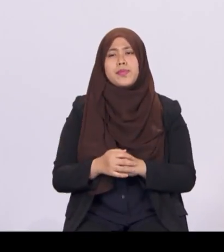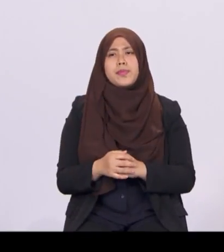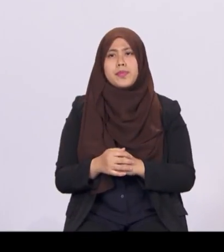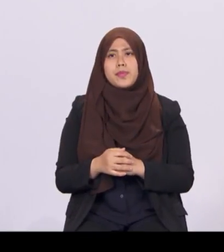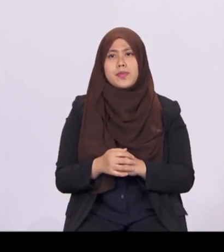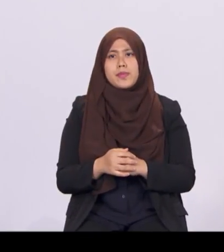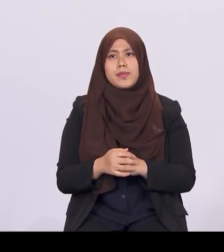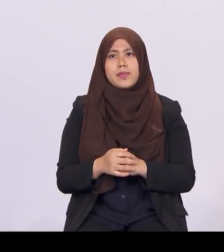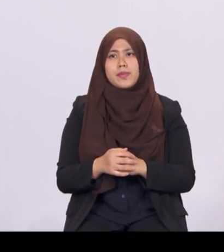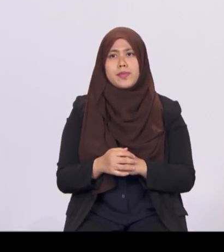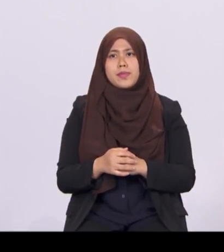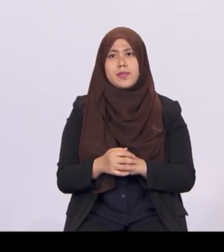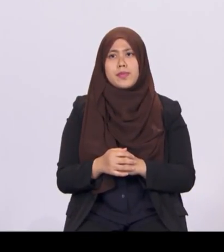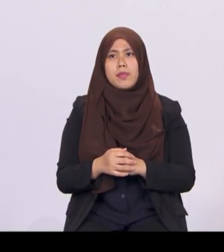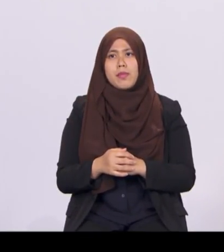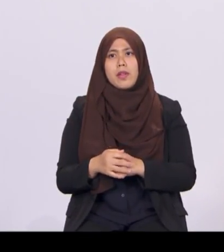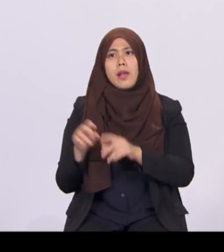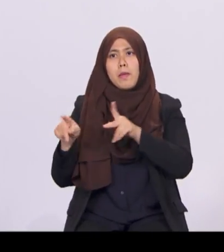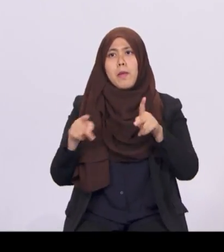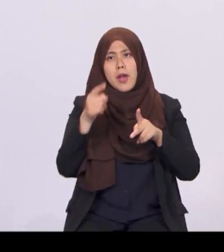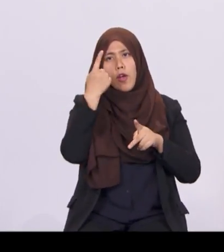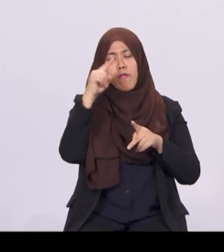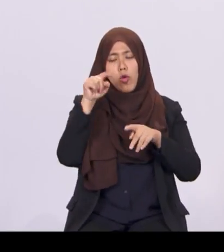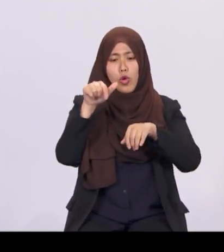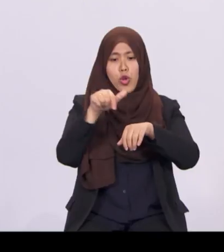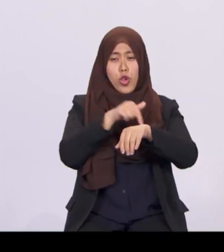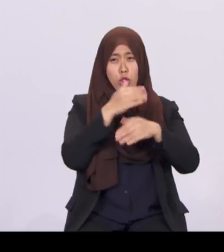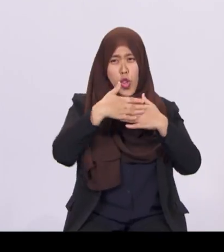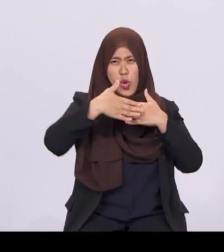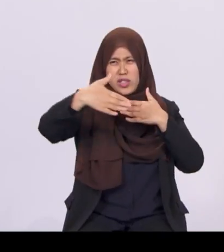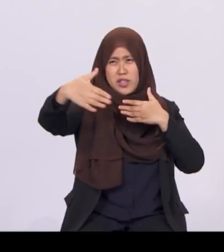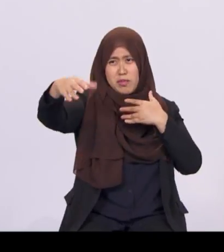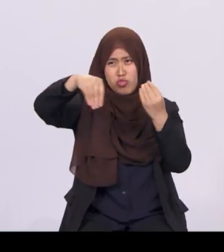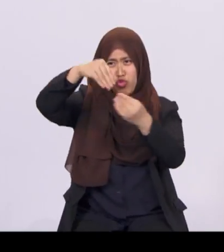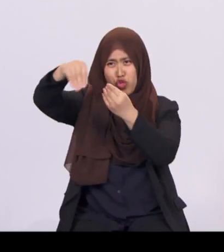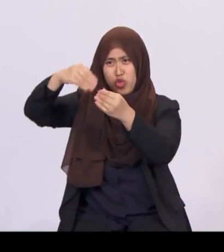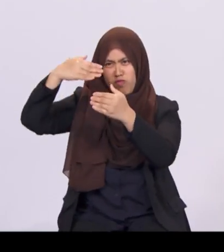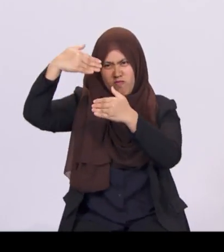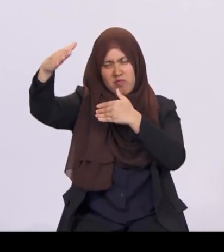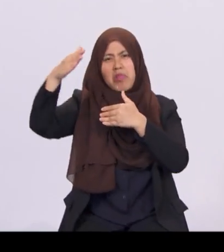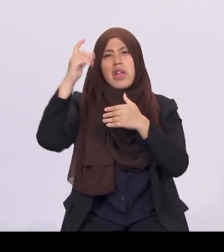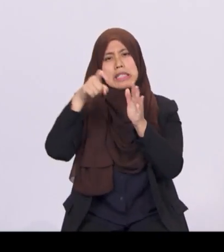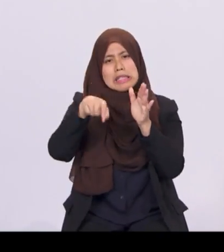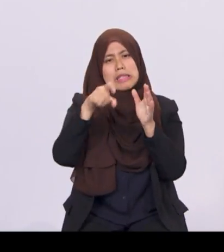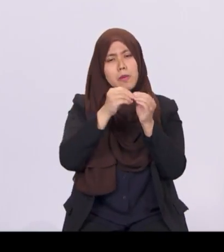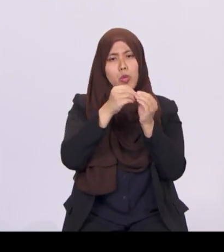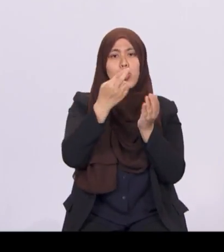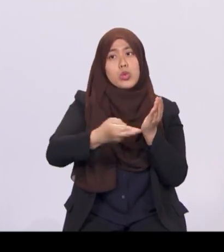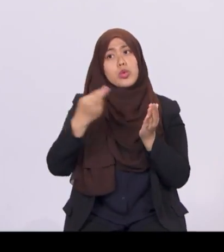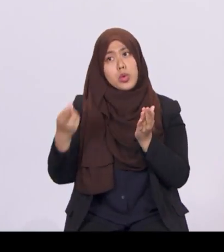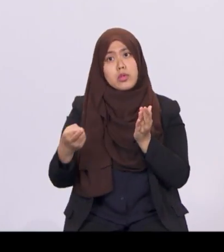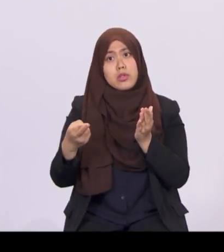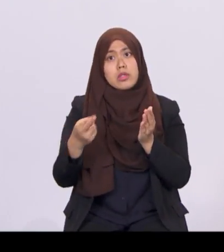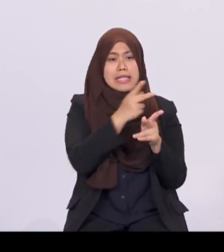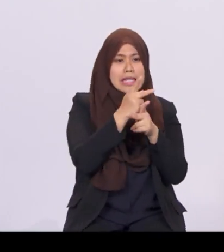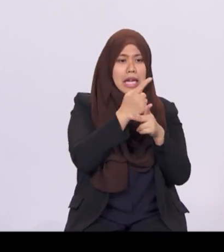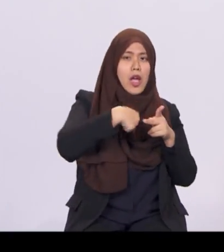Preparing for the longer-term shifts will require more resources to take care of our families, keep our people safe, invest in